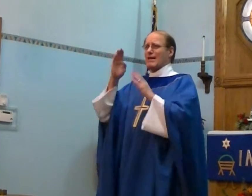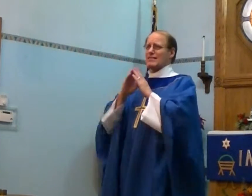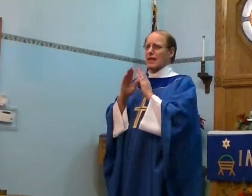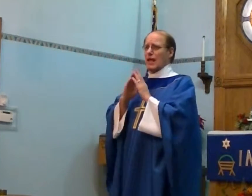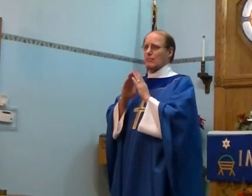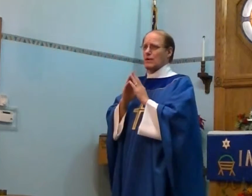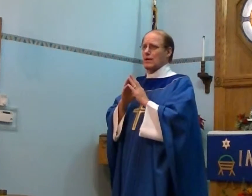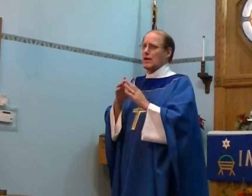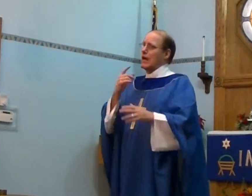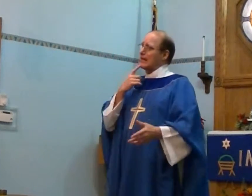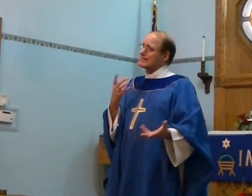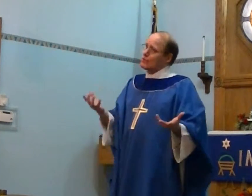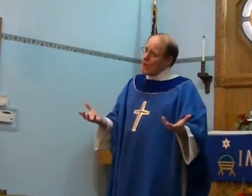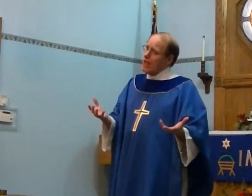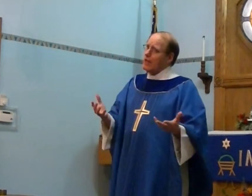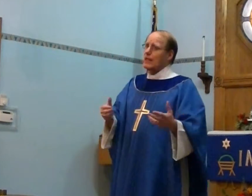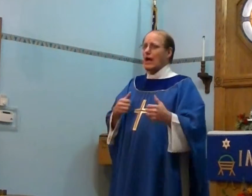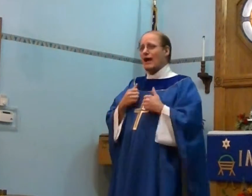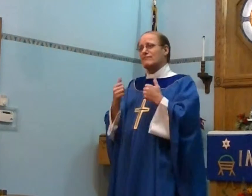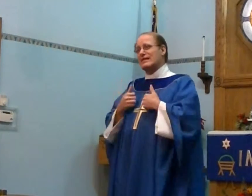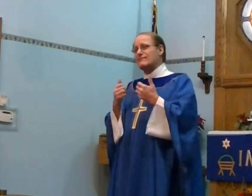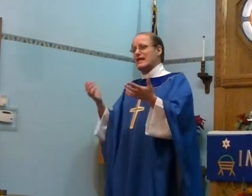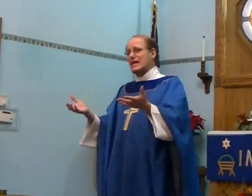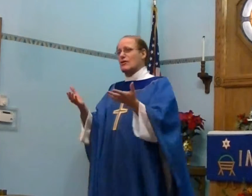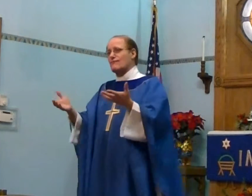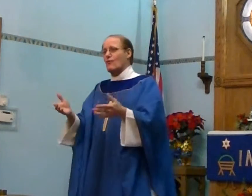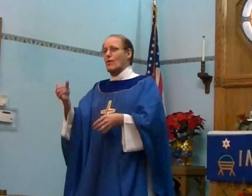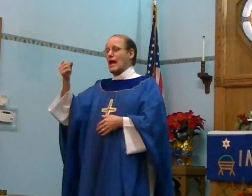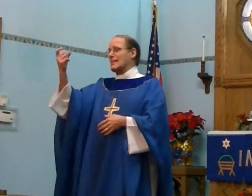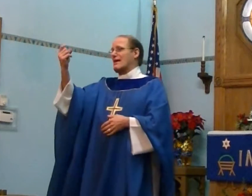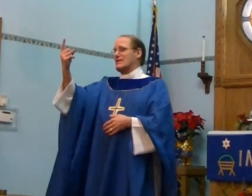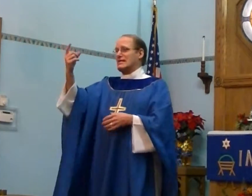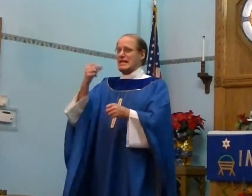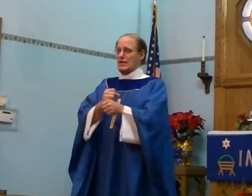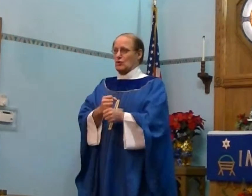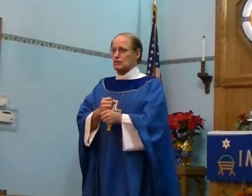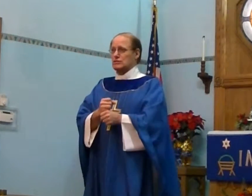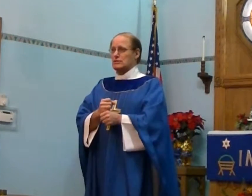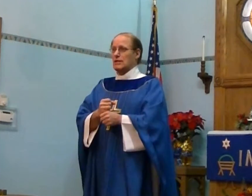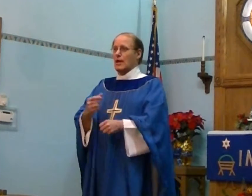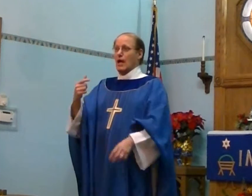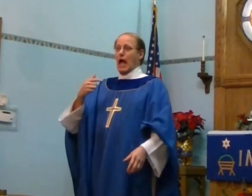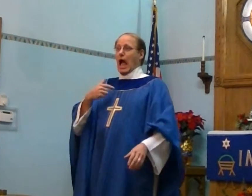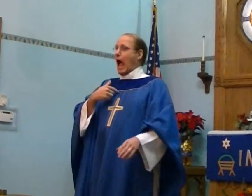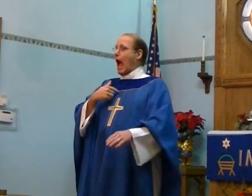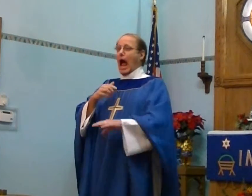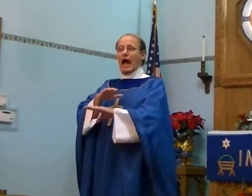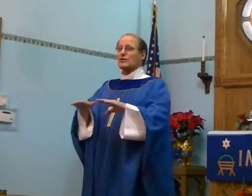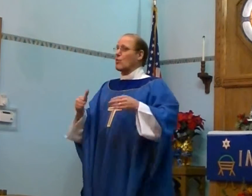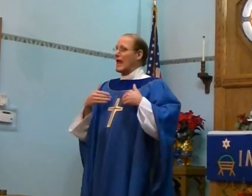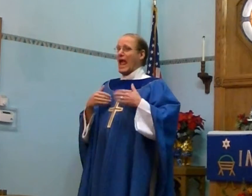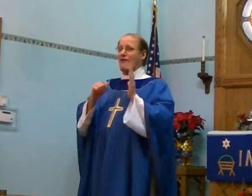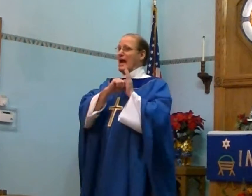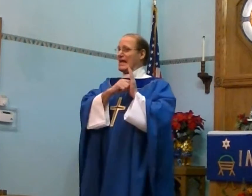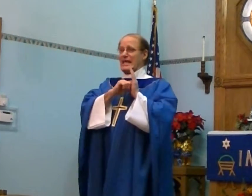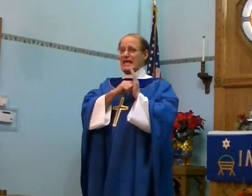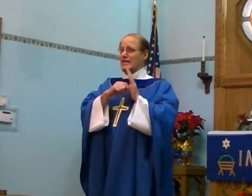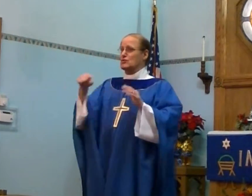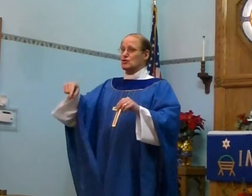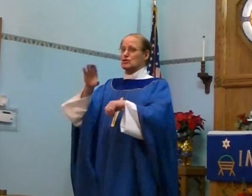Bethlehem? I said, Well, I've lived here for 11 years. I don't have a key to the